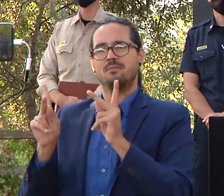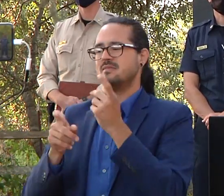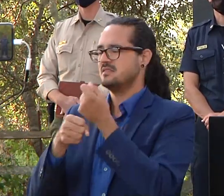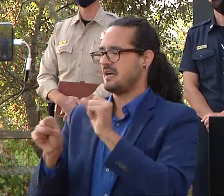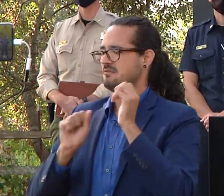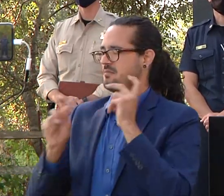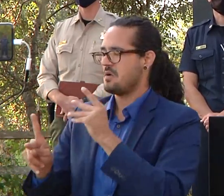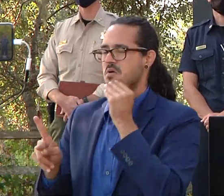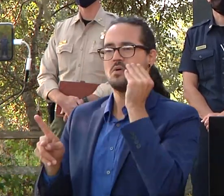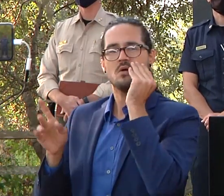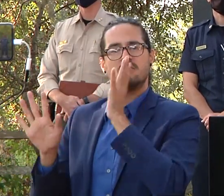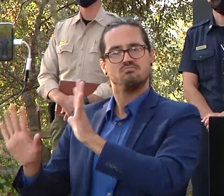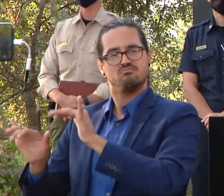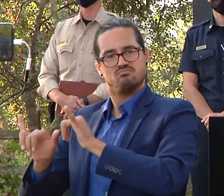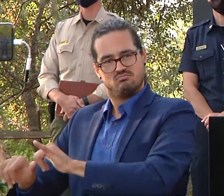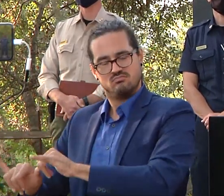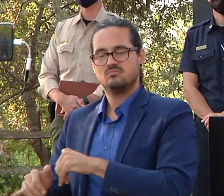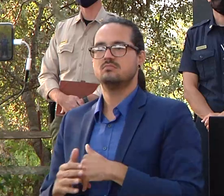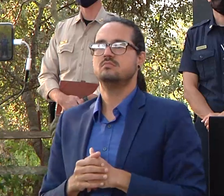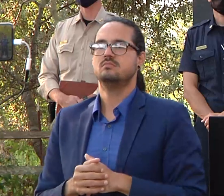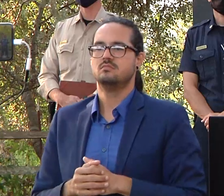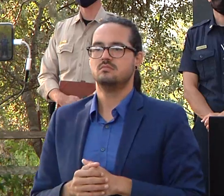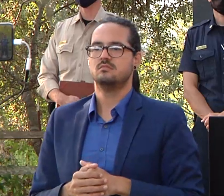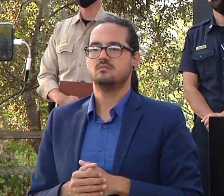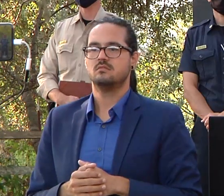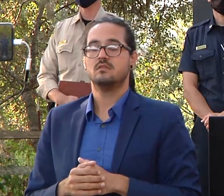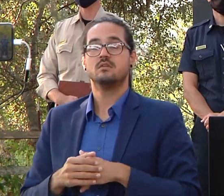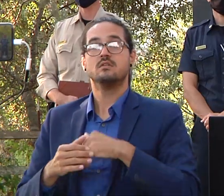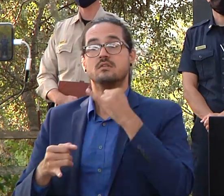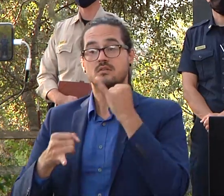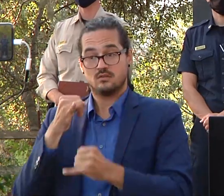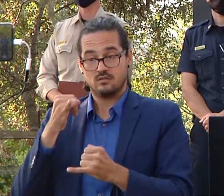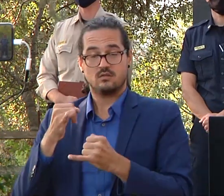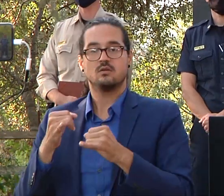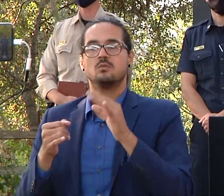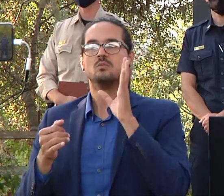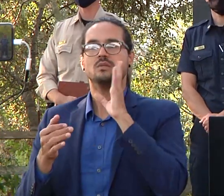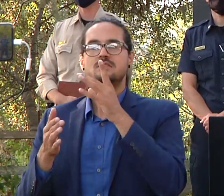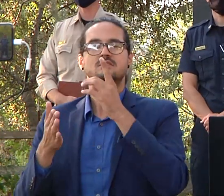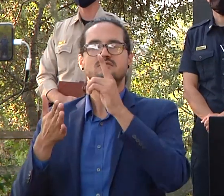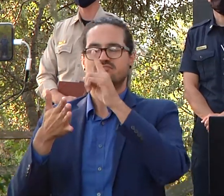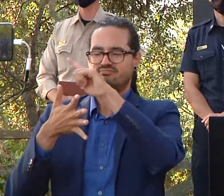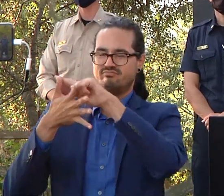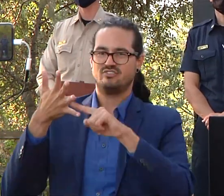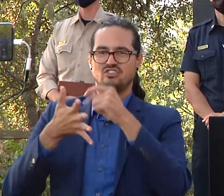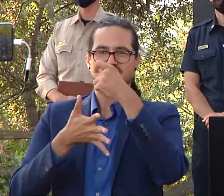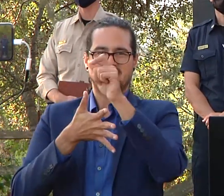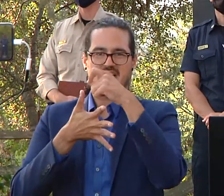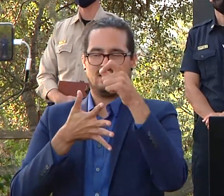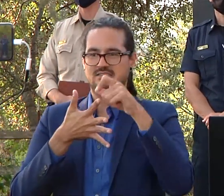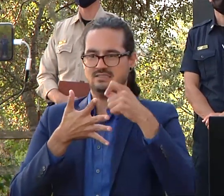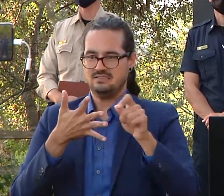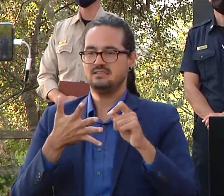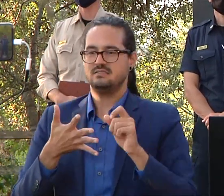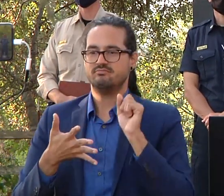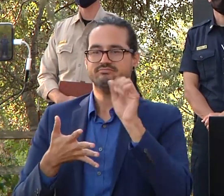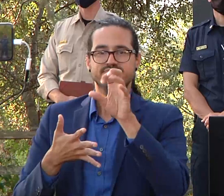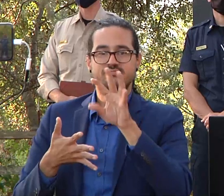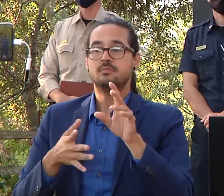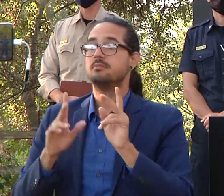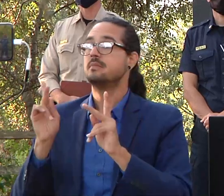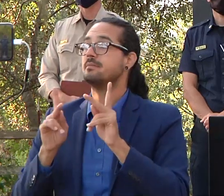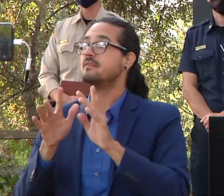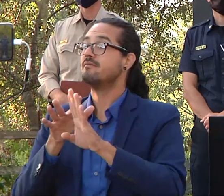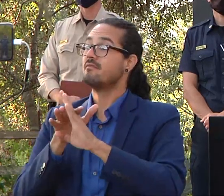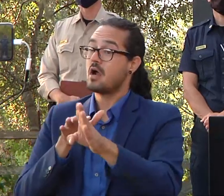lastly we're going to go through the checklist again but the evacuees obviously should check online to determine if their